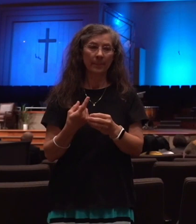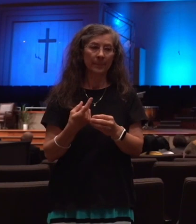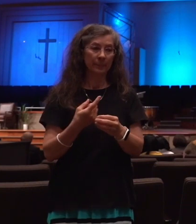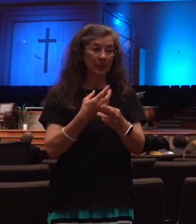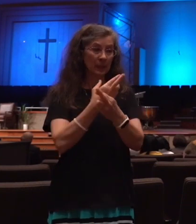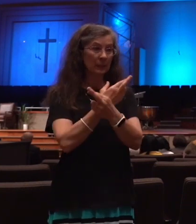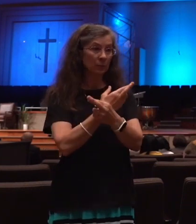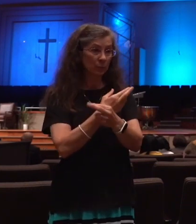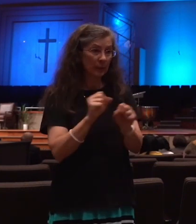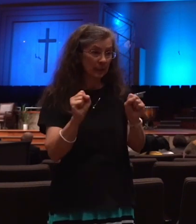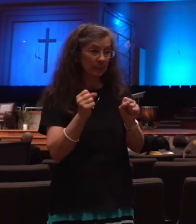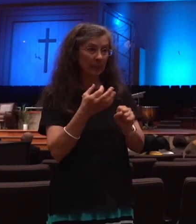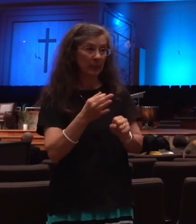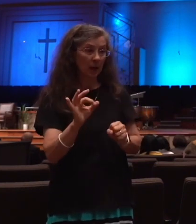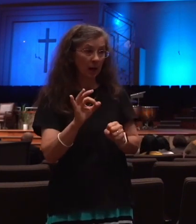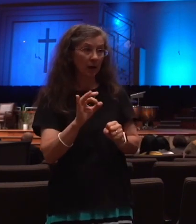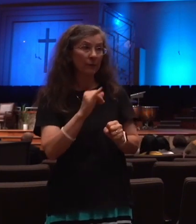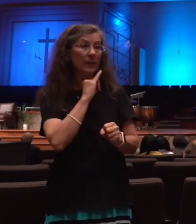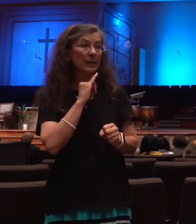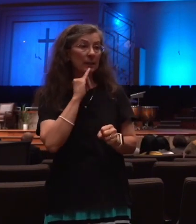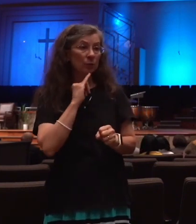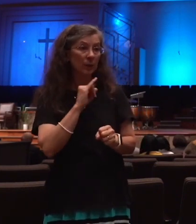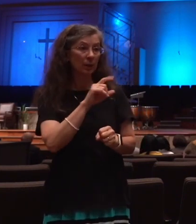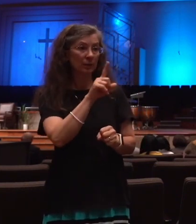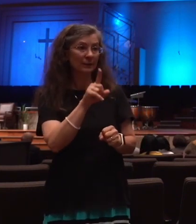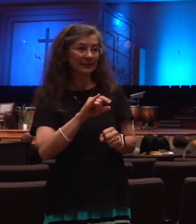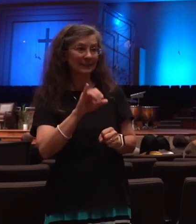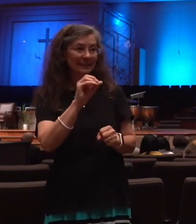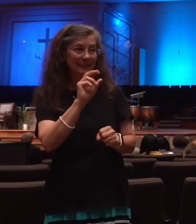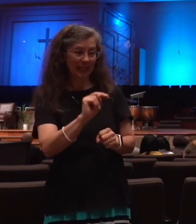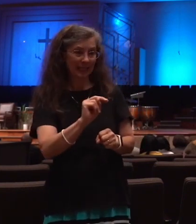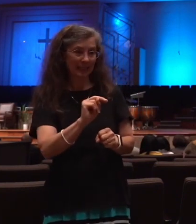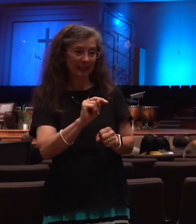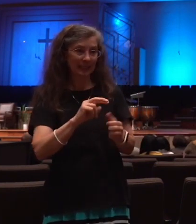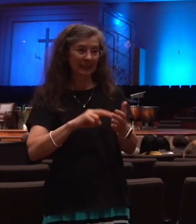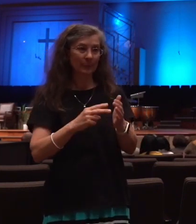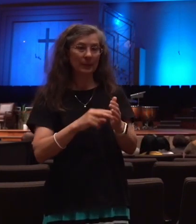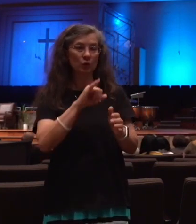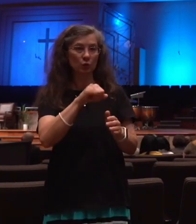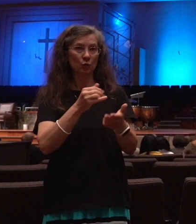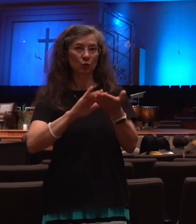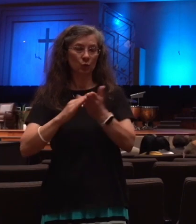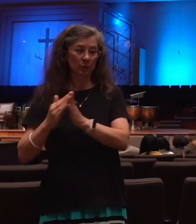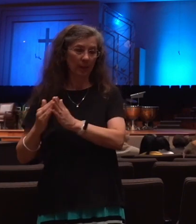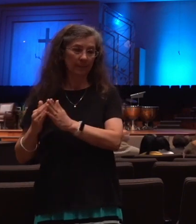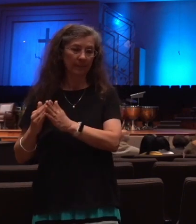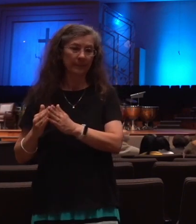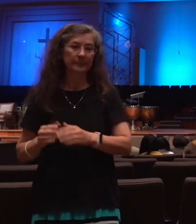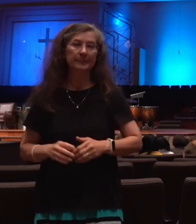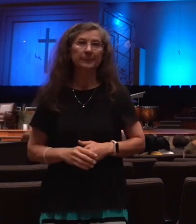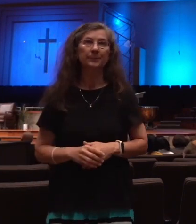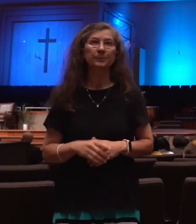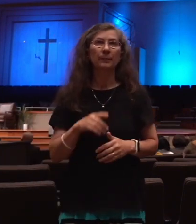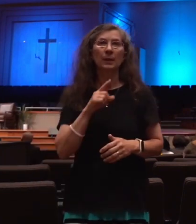Israel and Zion. Zion referring to Jerusalem. So the first purpose